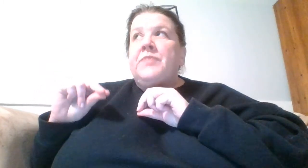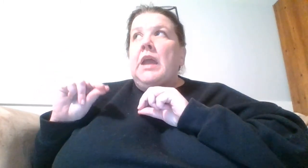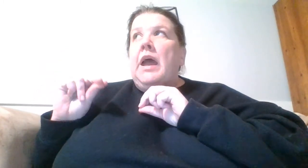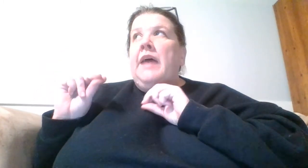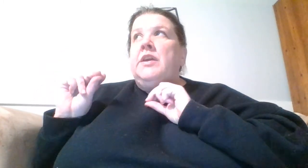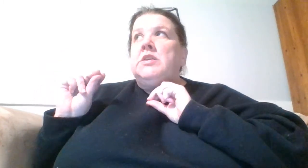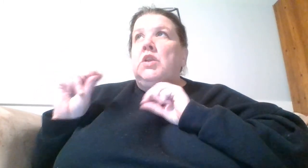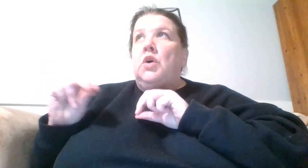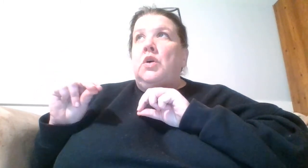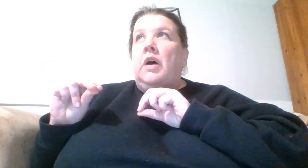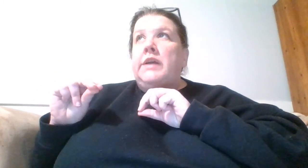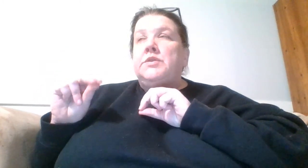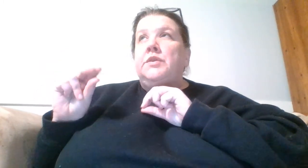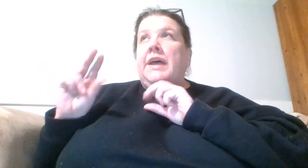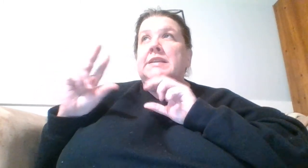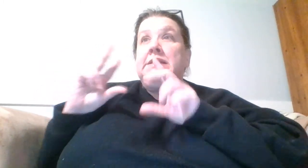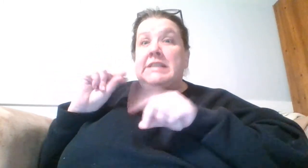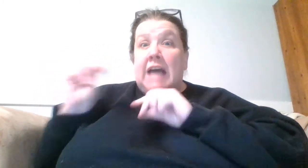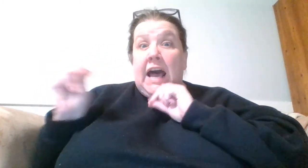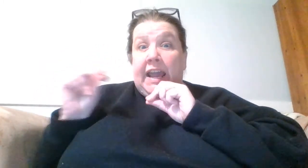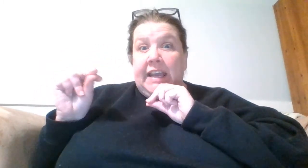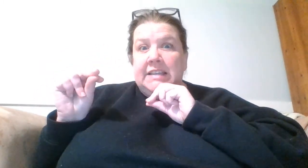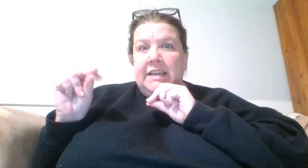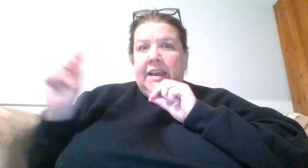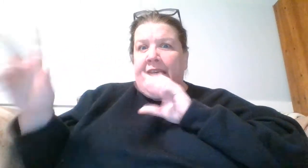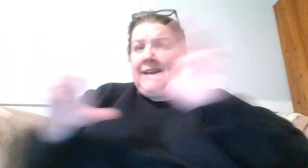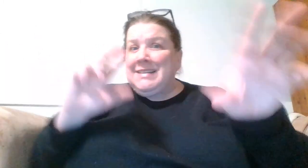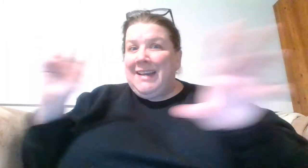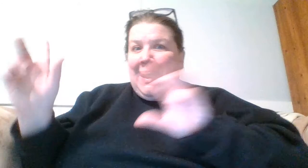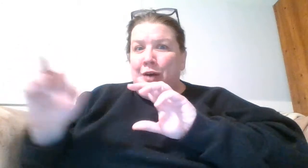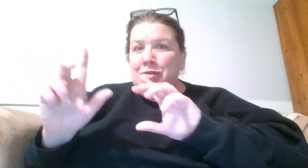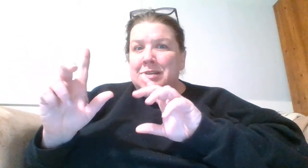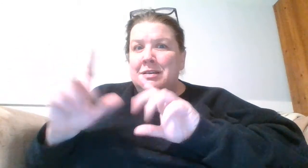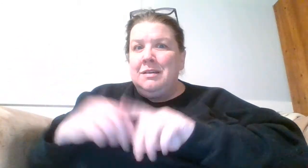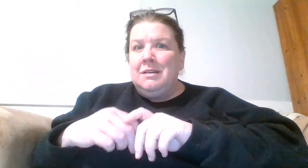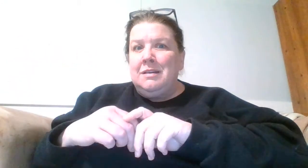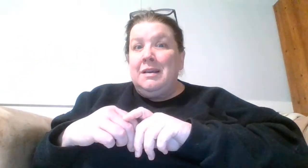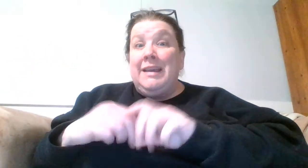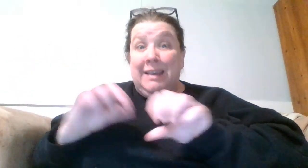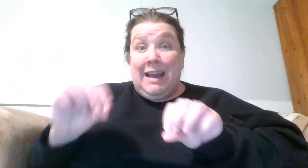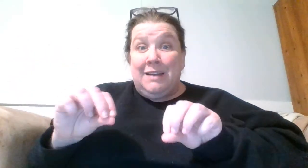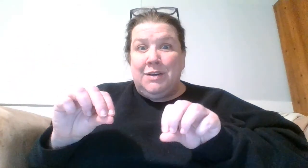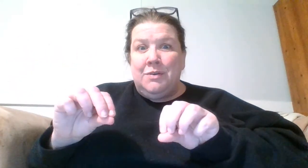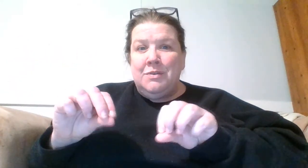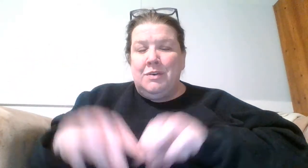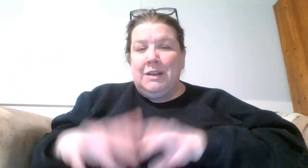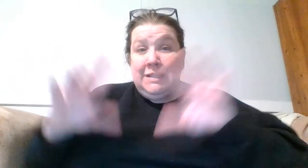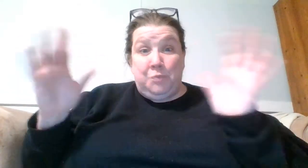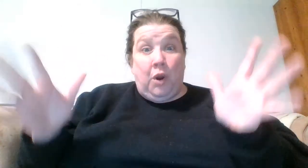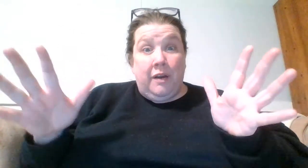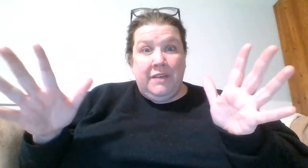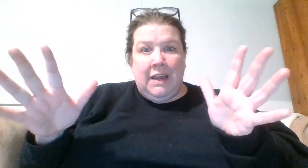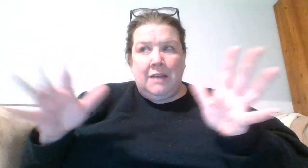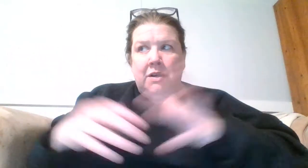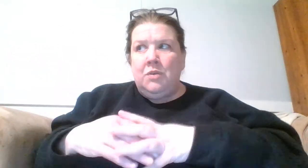And there's a local high school that signed and acted out Encanto or at least part of Encanto.